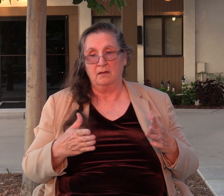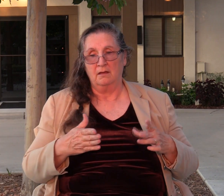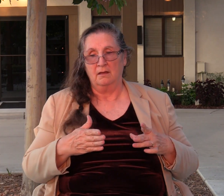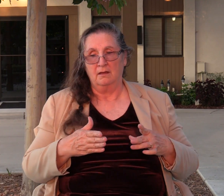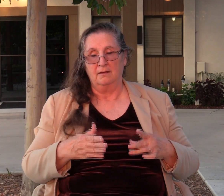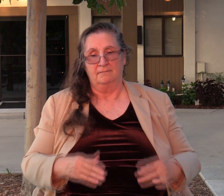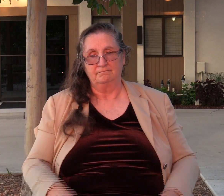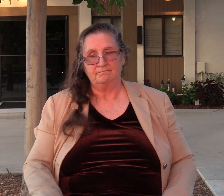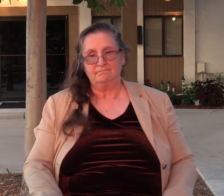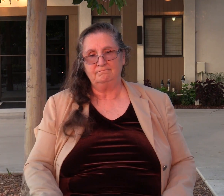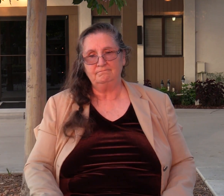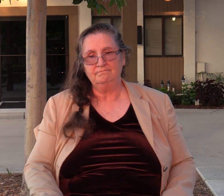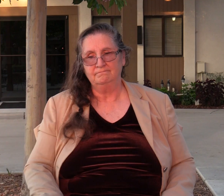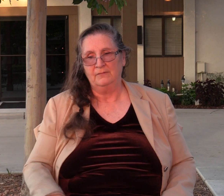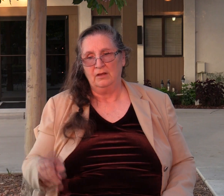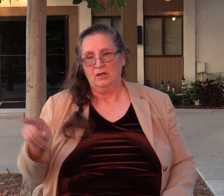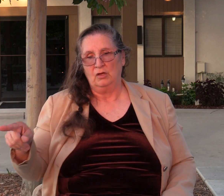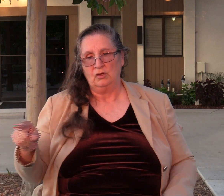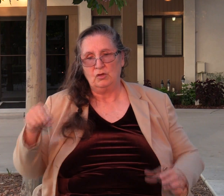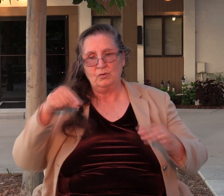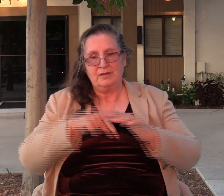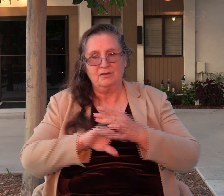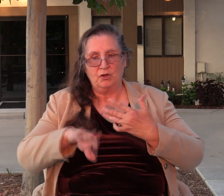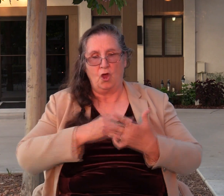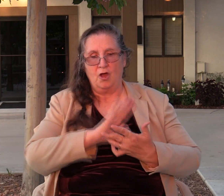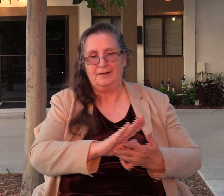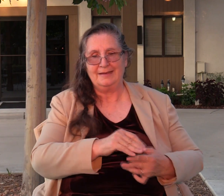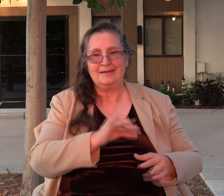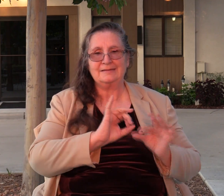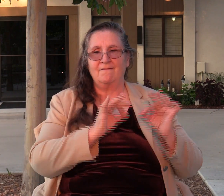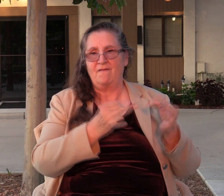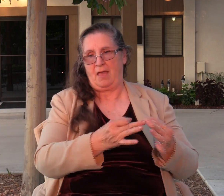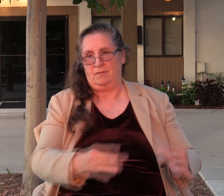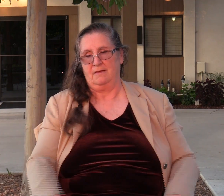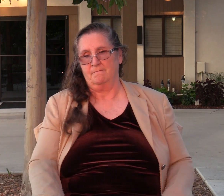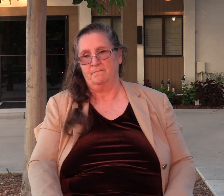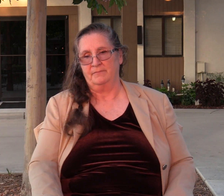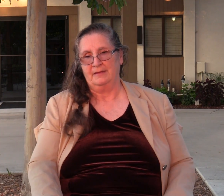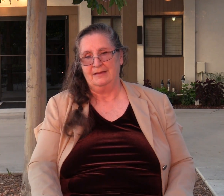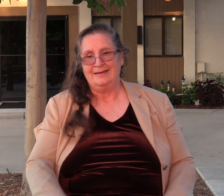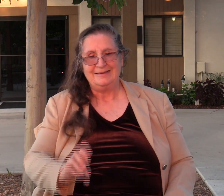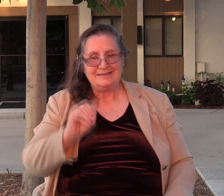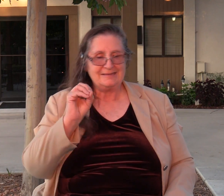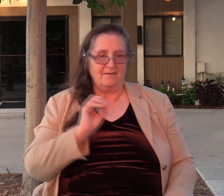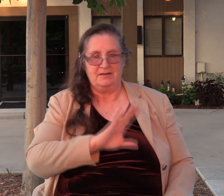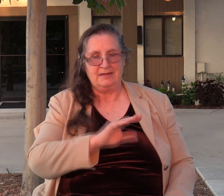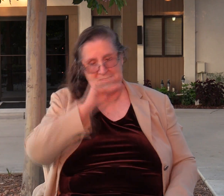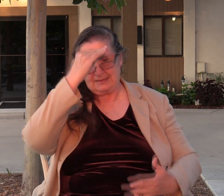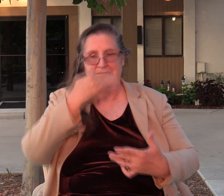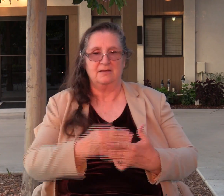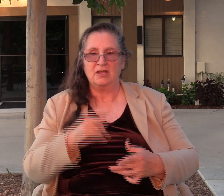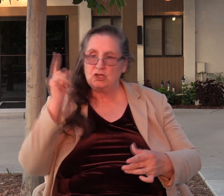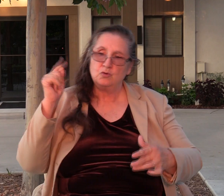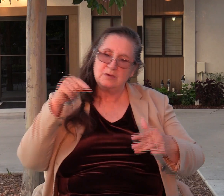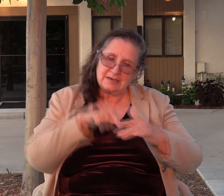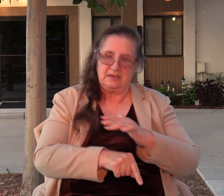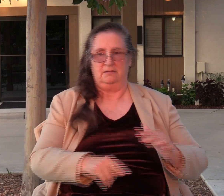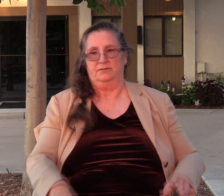But he says, guys killed his entire family, all 70 of his sons and he chose a